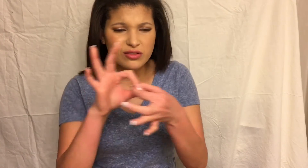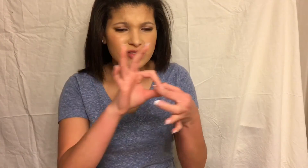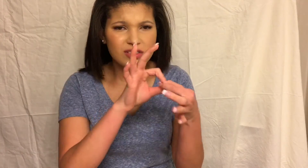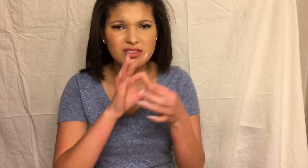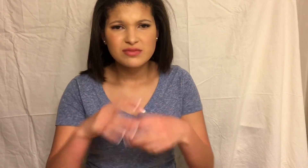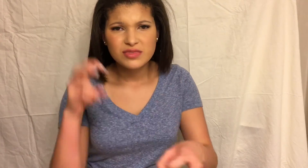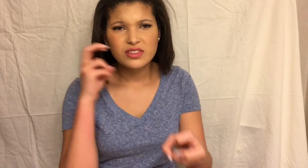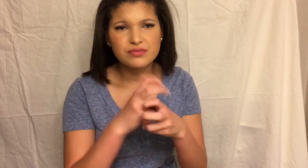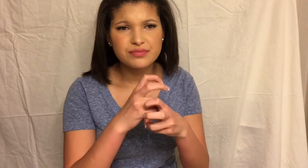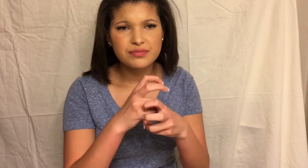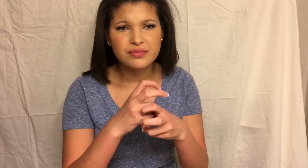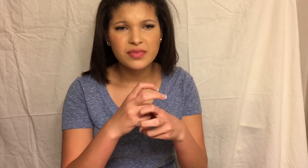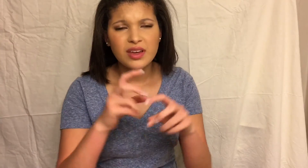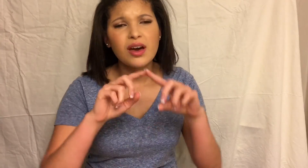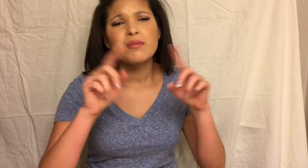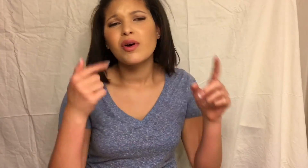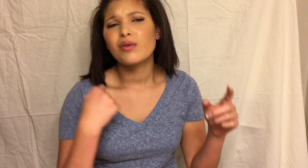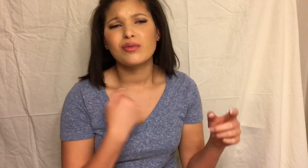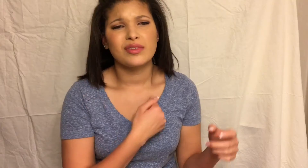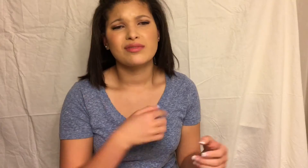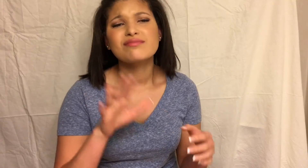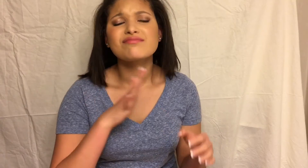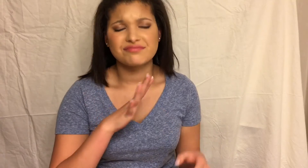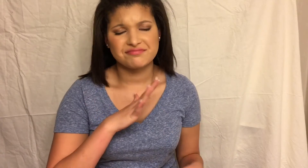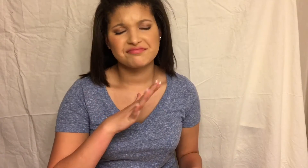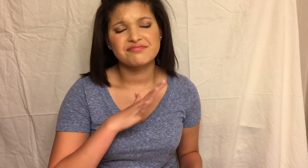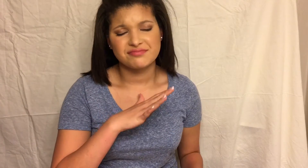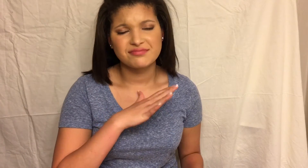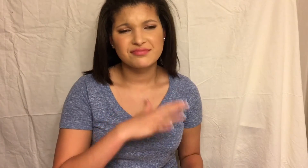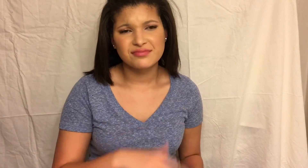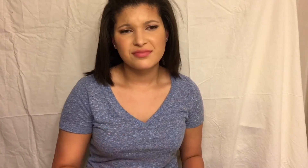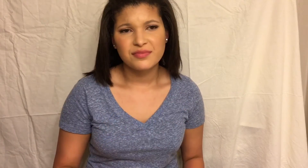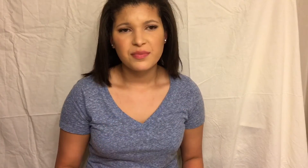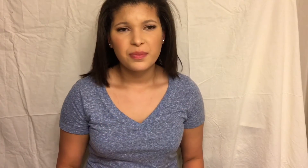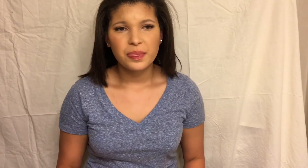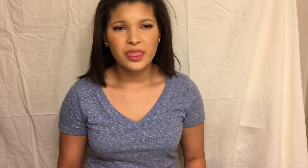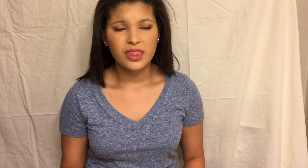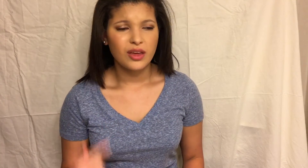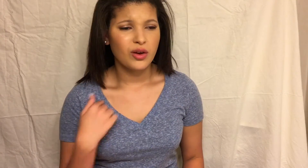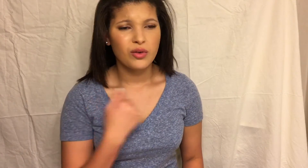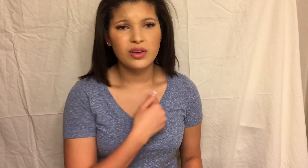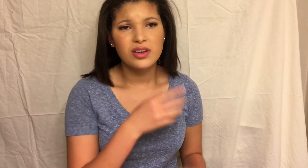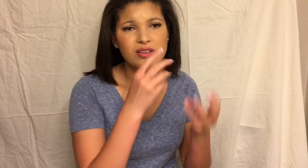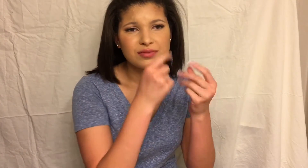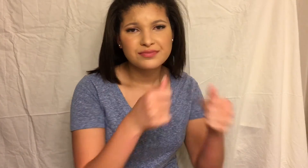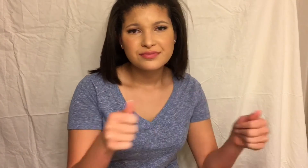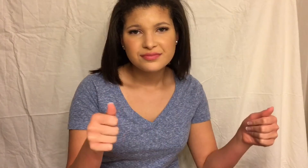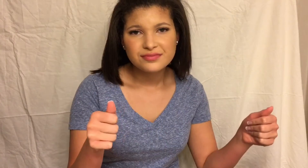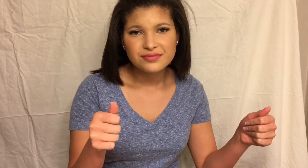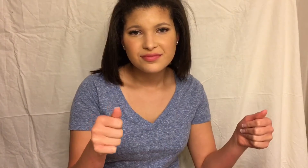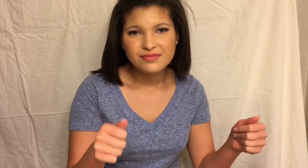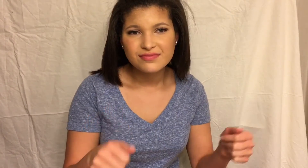It's gonna rough, but we'll be just fine We'll work it out,